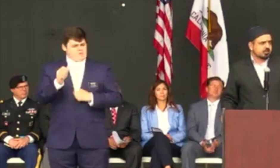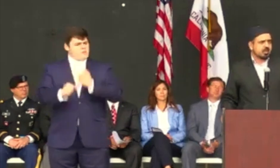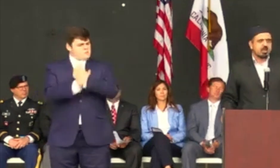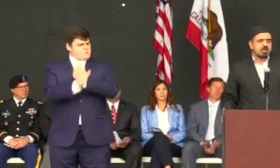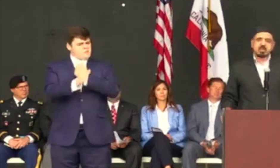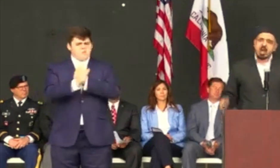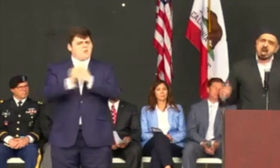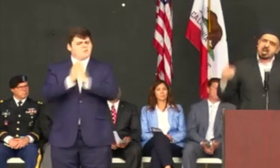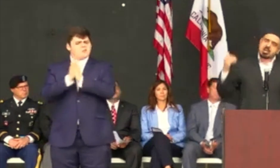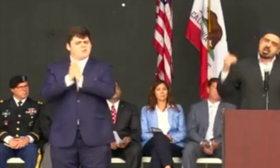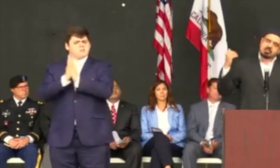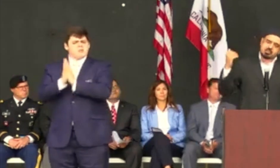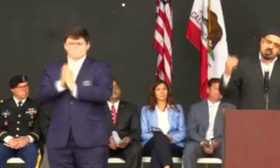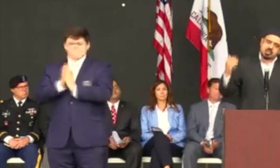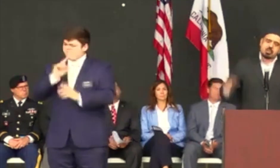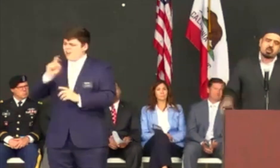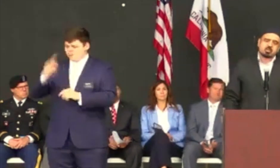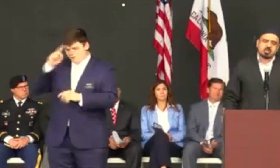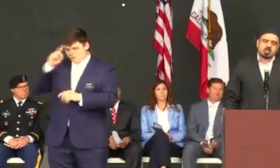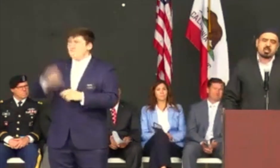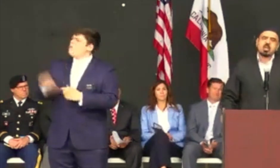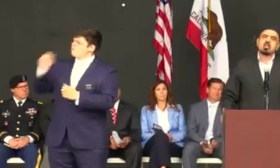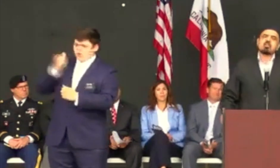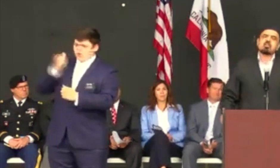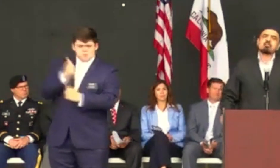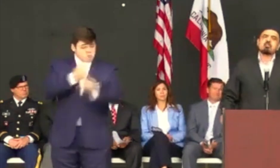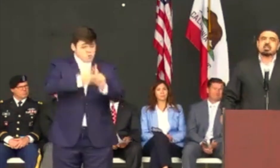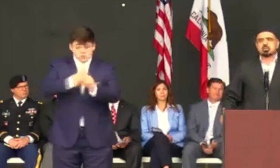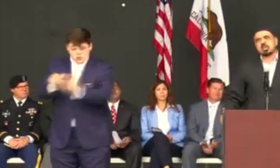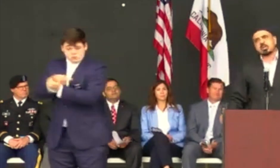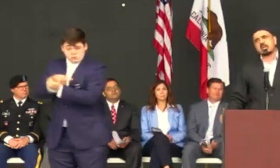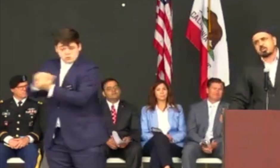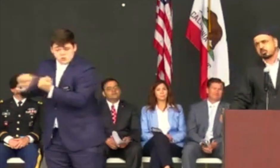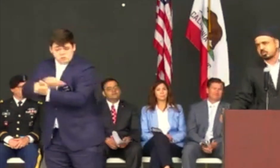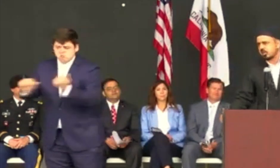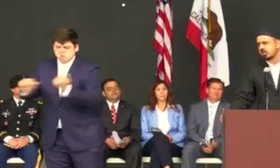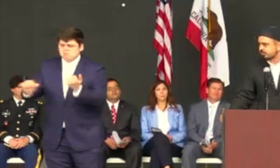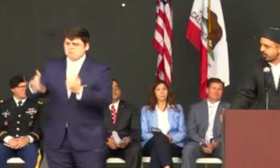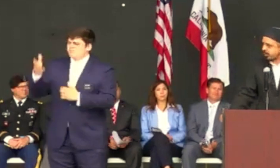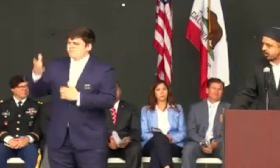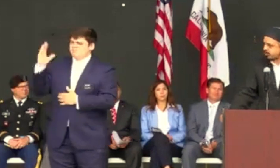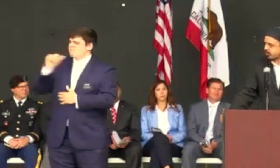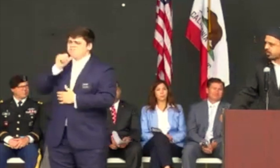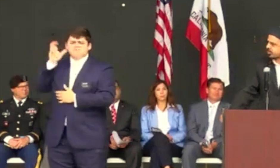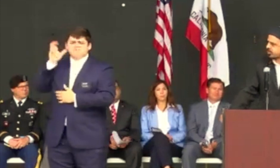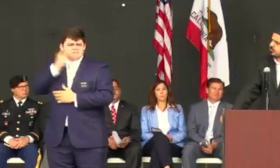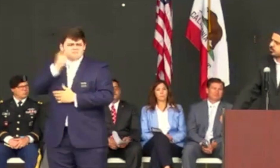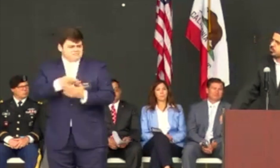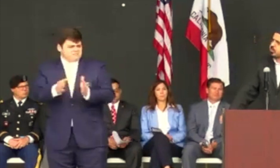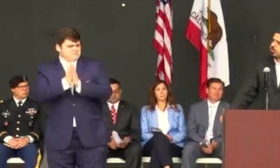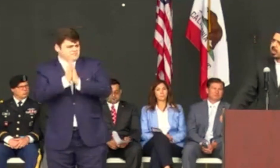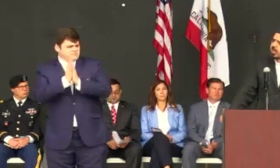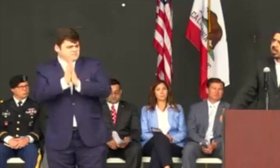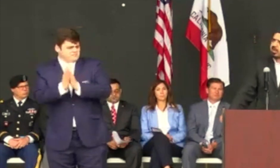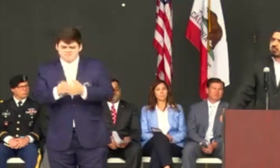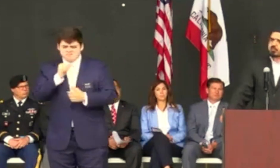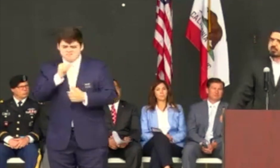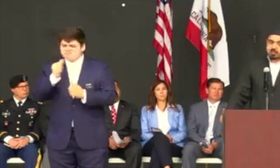God, out of his generosity, he refuses to hear those prayers. Because sometimes we pray for things,